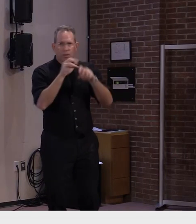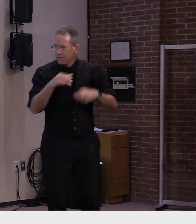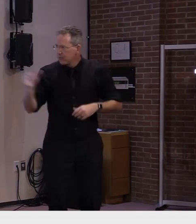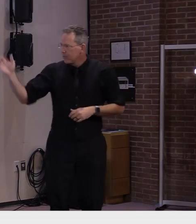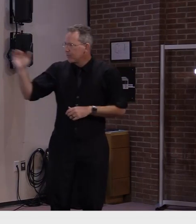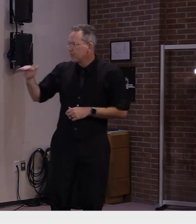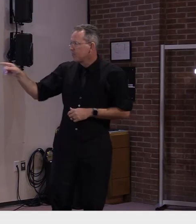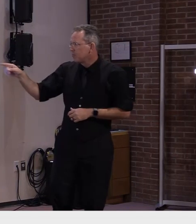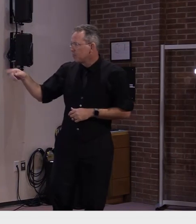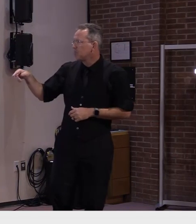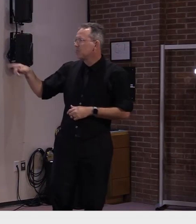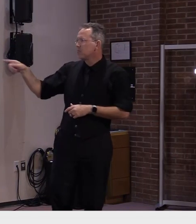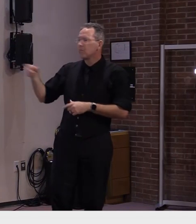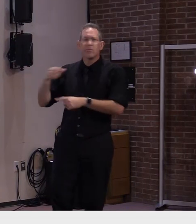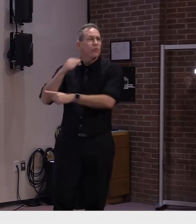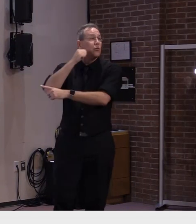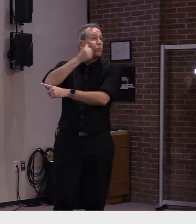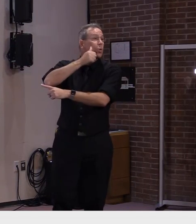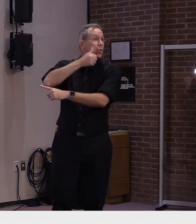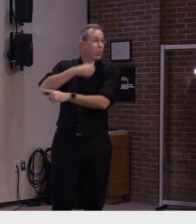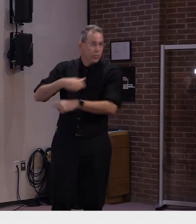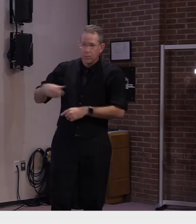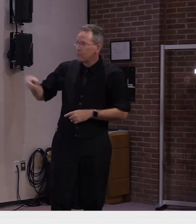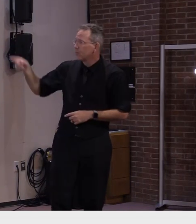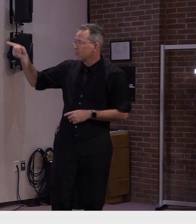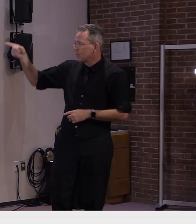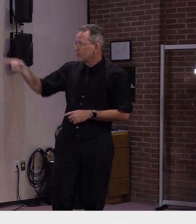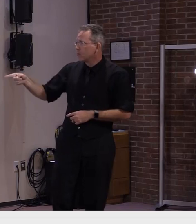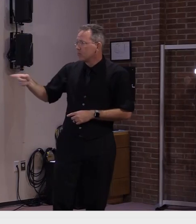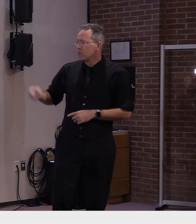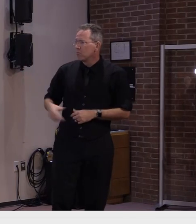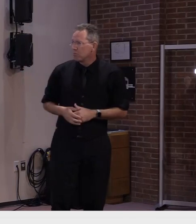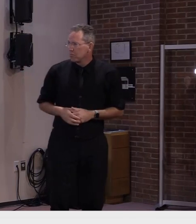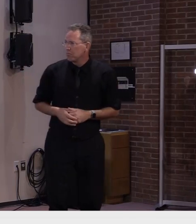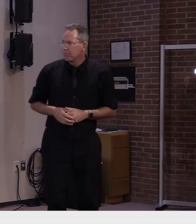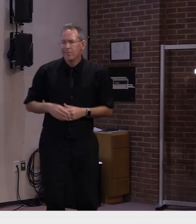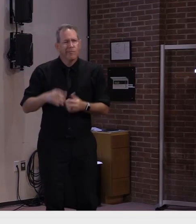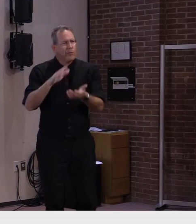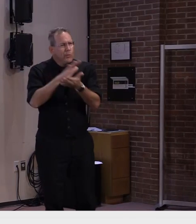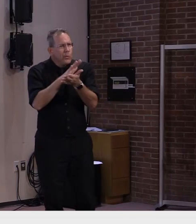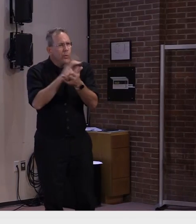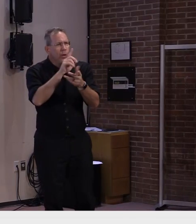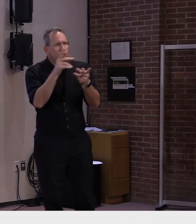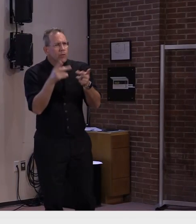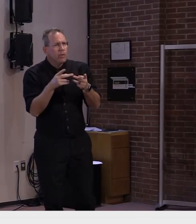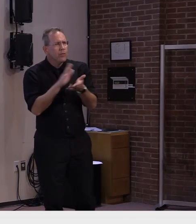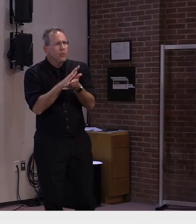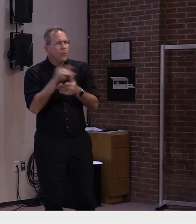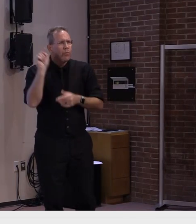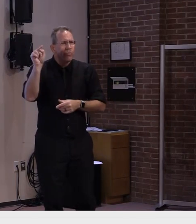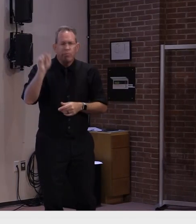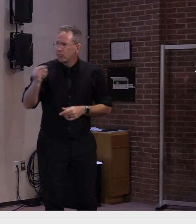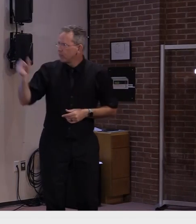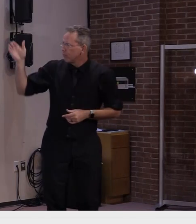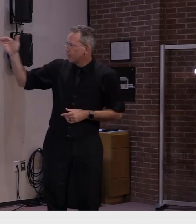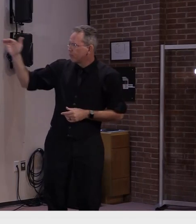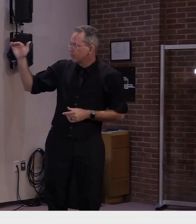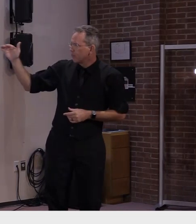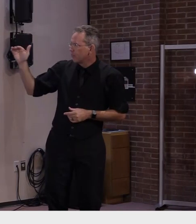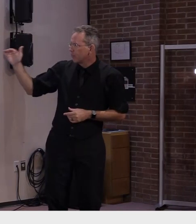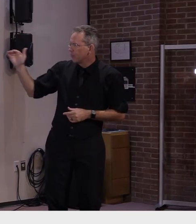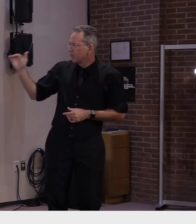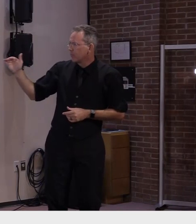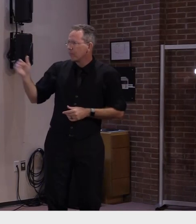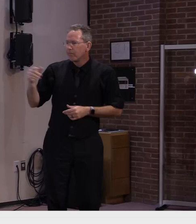wednesday st alban city elementary school twin valley middle and high school oxbow riverfront park in